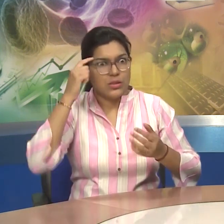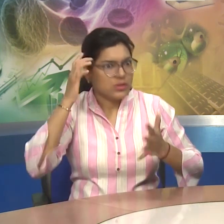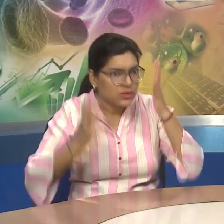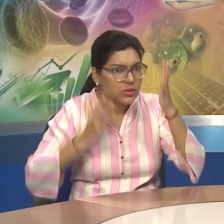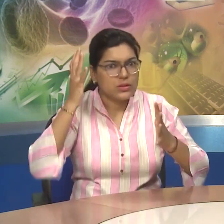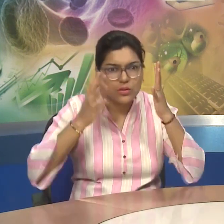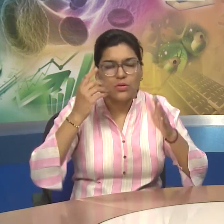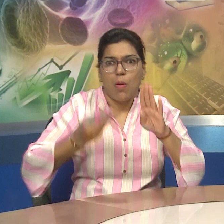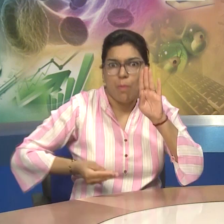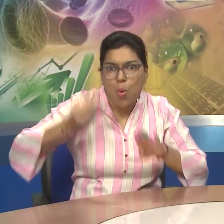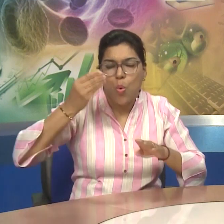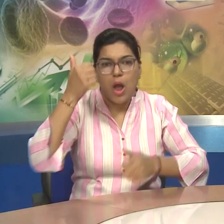Anxiety Anxiety